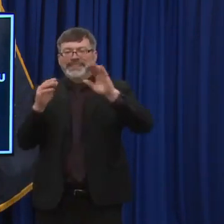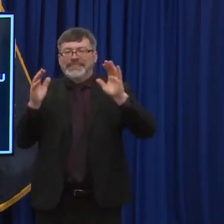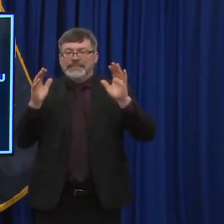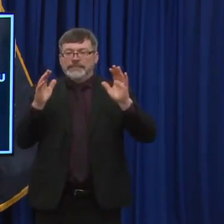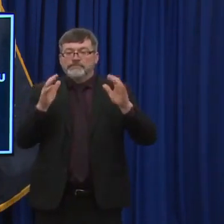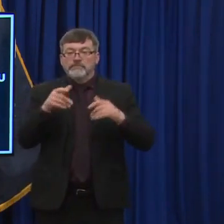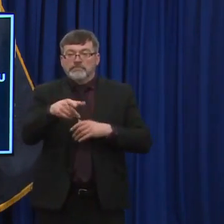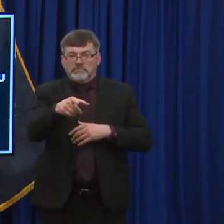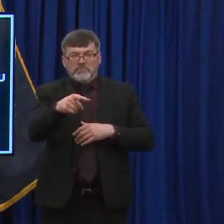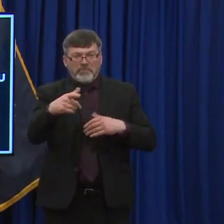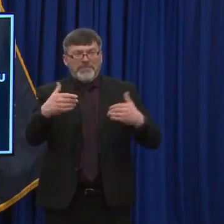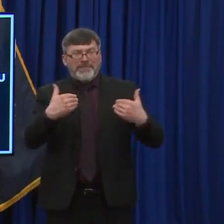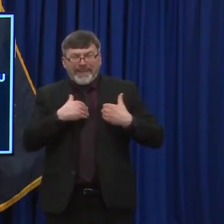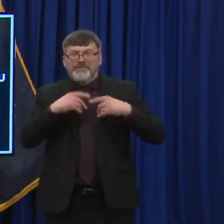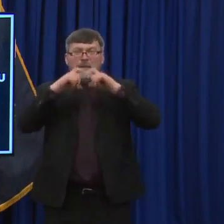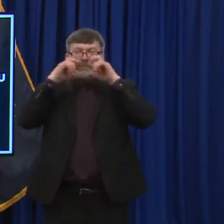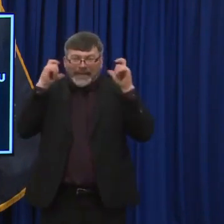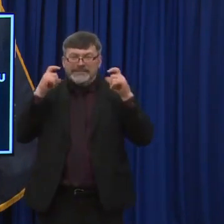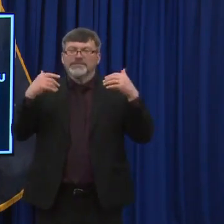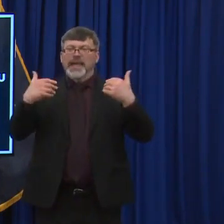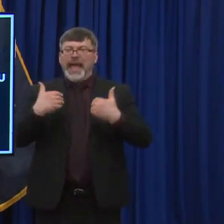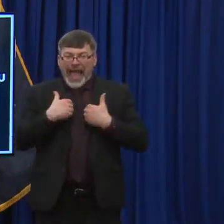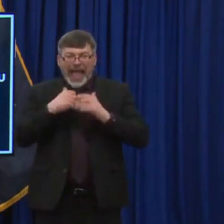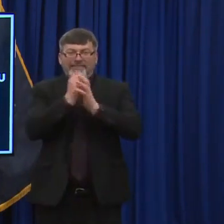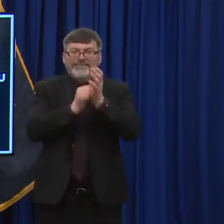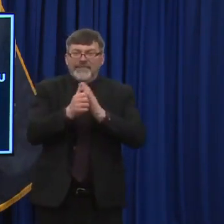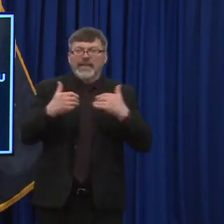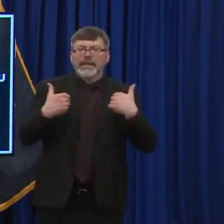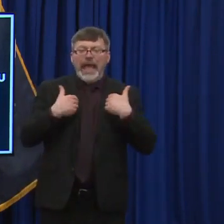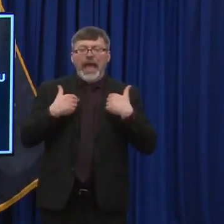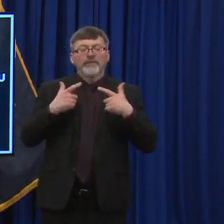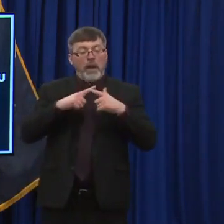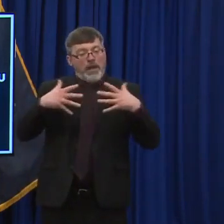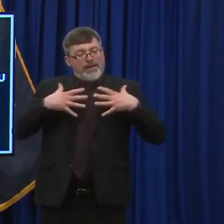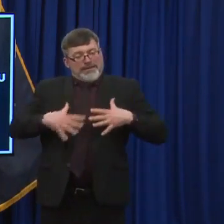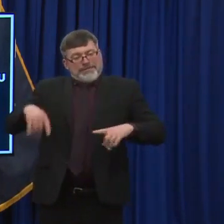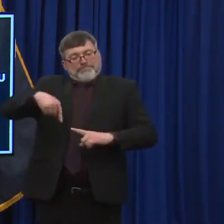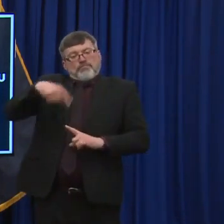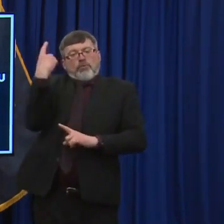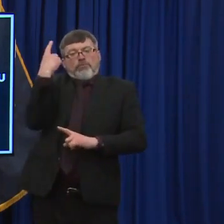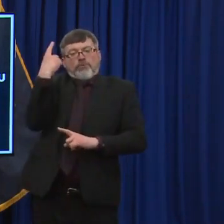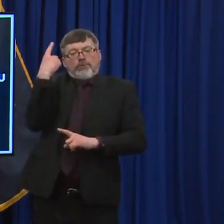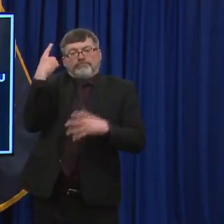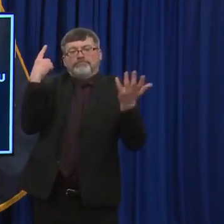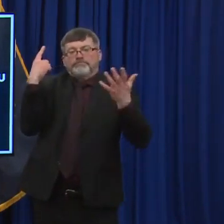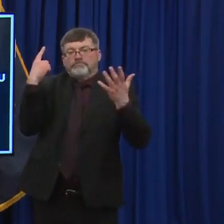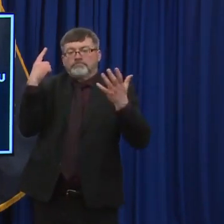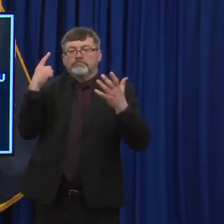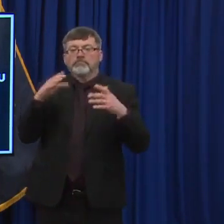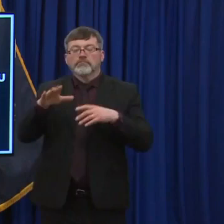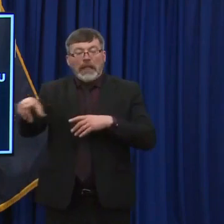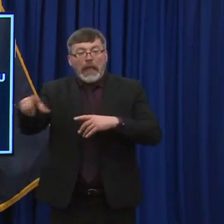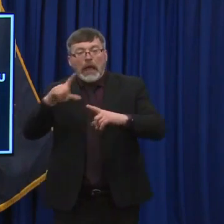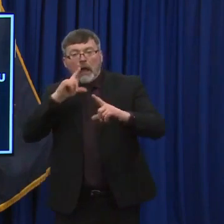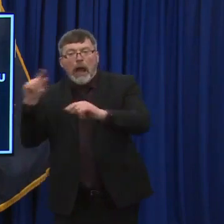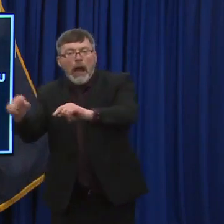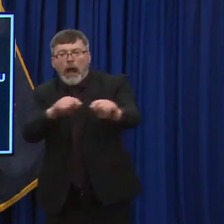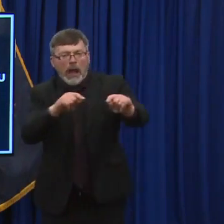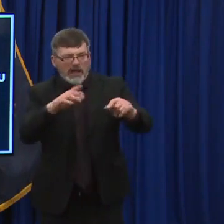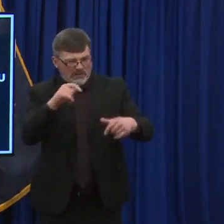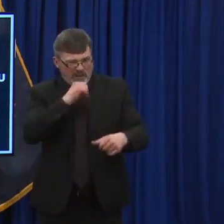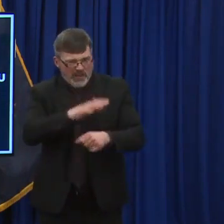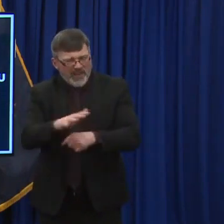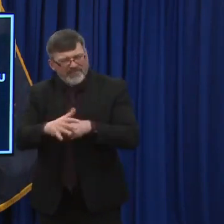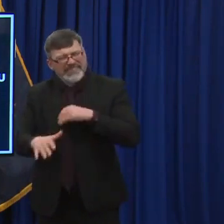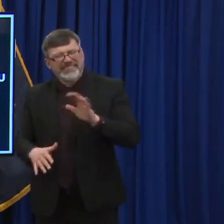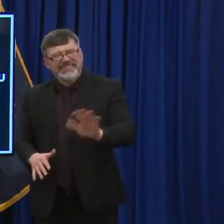did have the PPE. They did have the testing capacity. All that was there for them, uh, unlike some of the rumors that you heard. Um, and when it came to, when it came to making